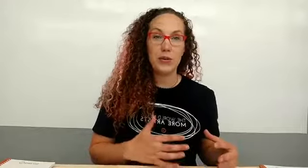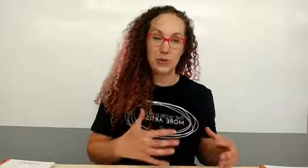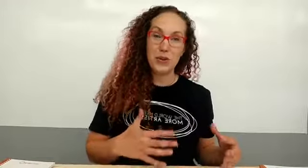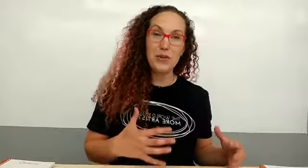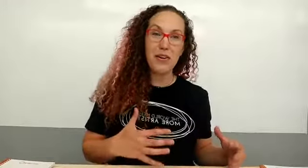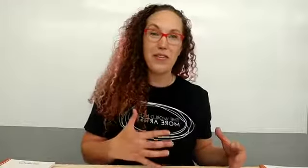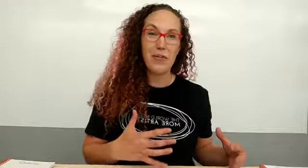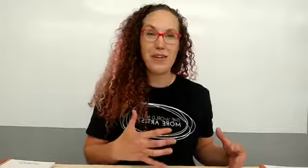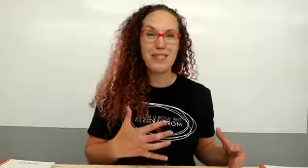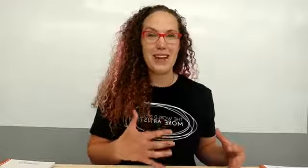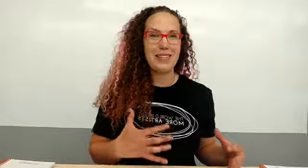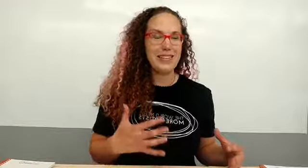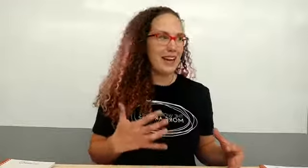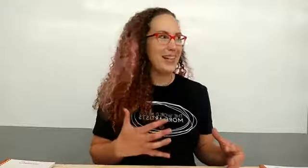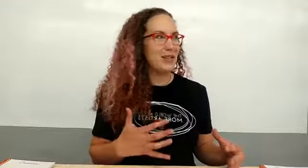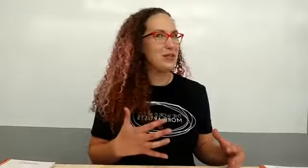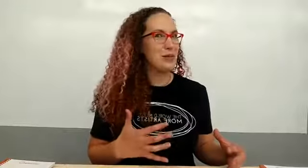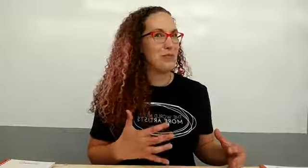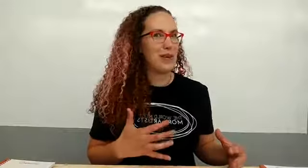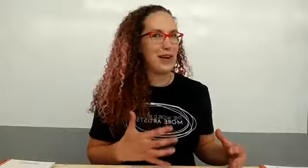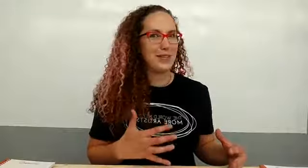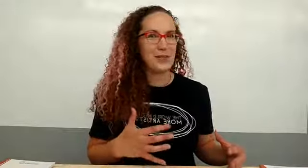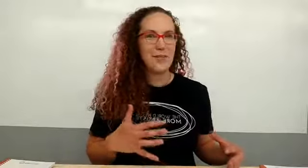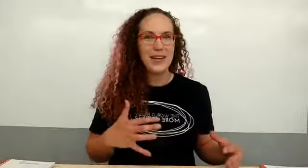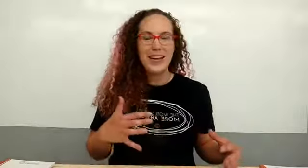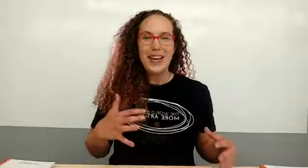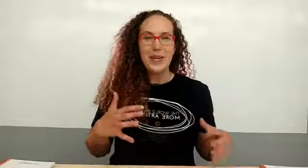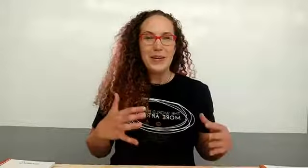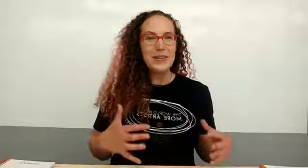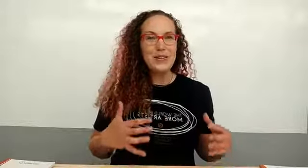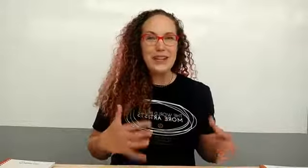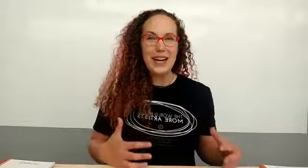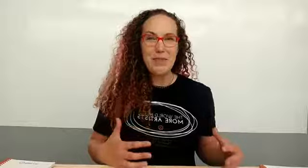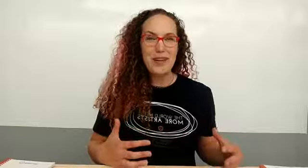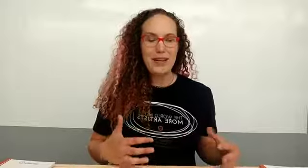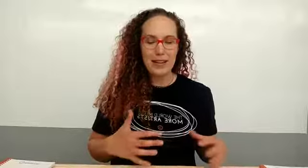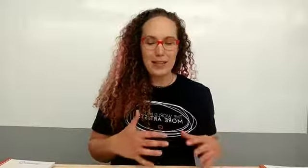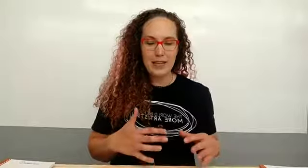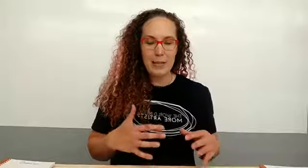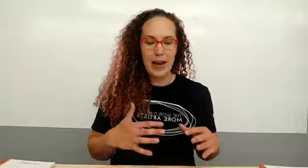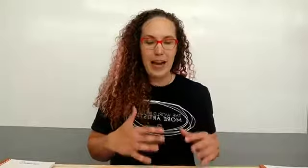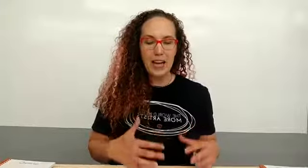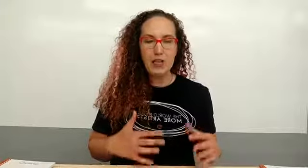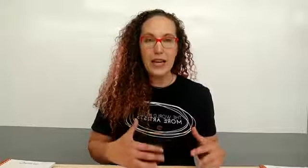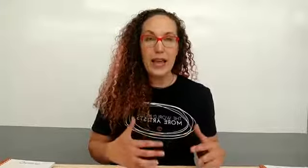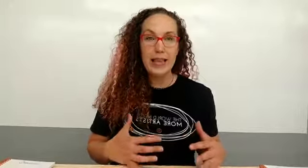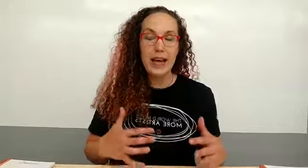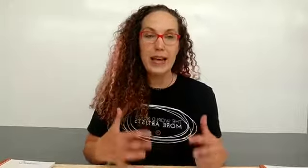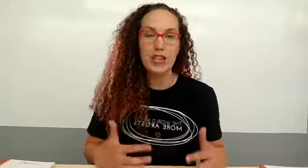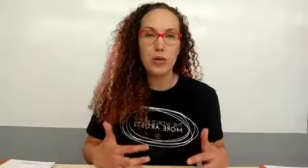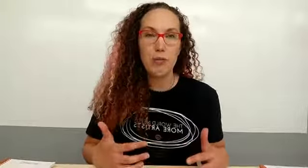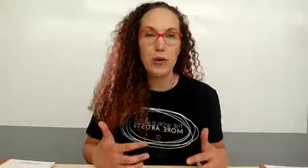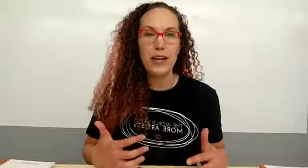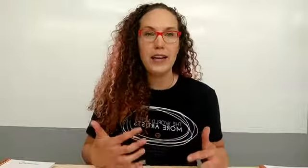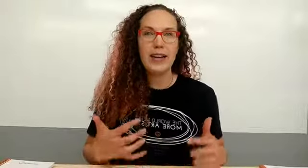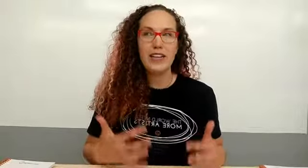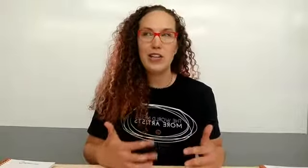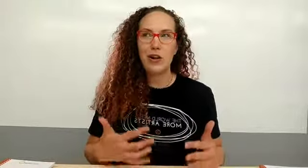because we do our fundamentals classes and I think we do them pretty awesome we do those 90 minute classes but how do you take that and do you put it into the